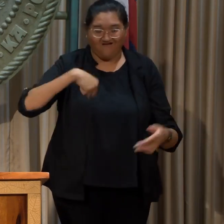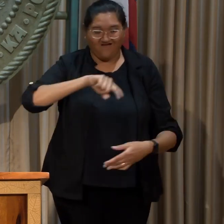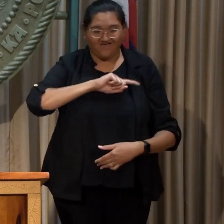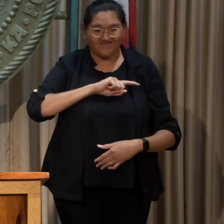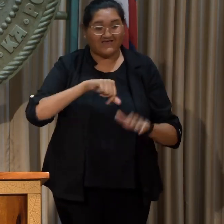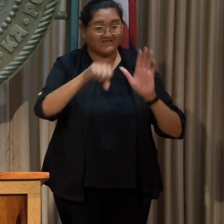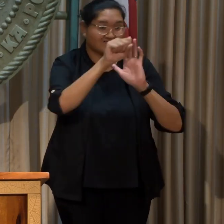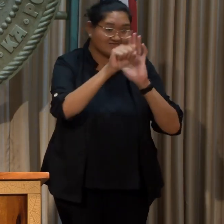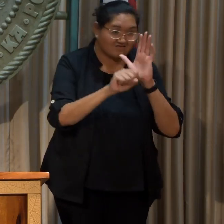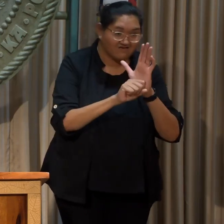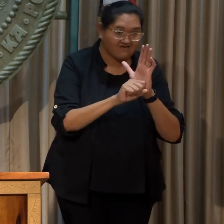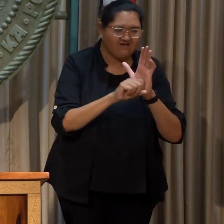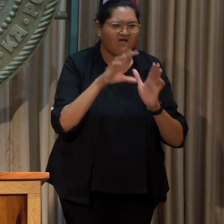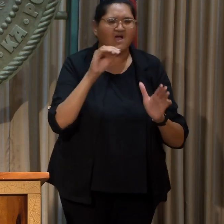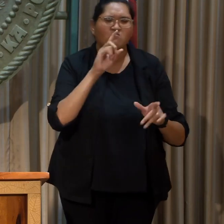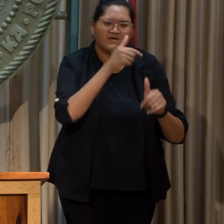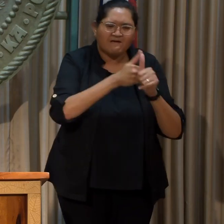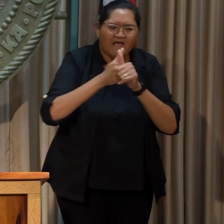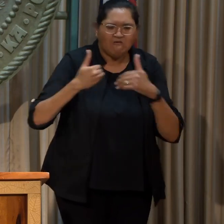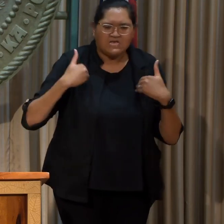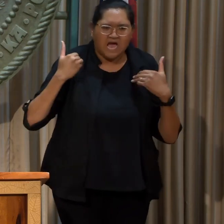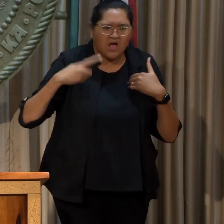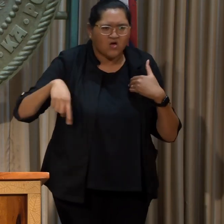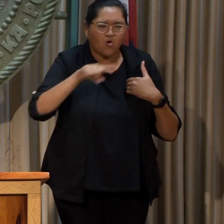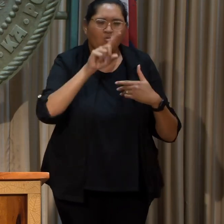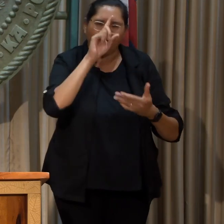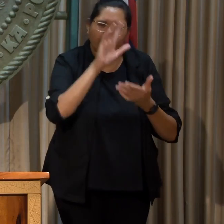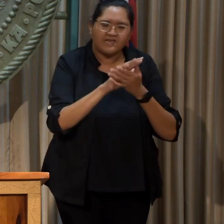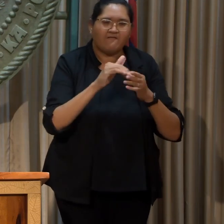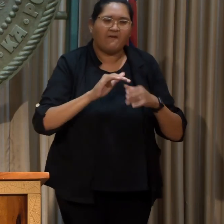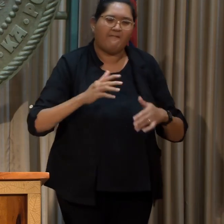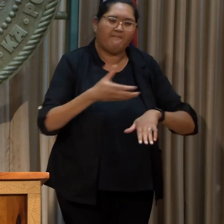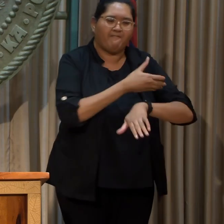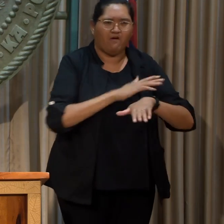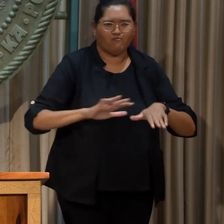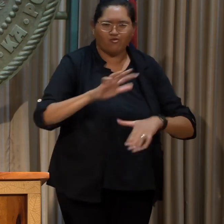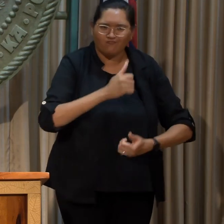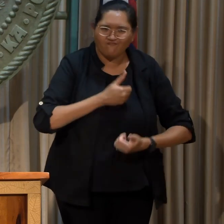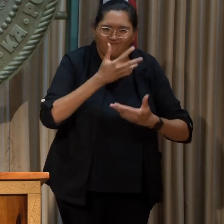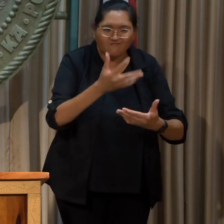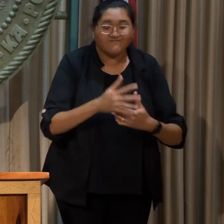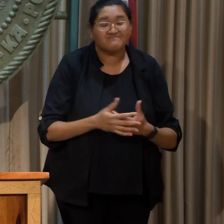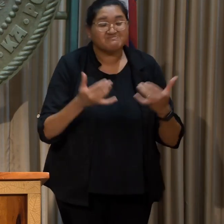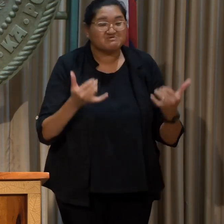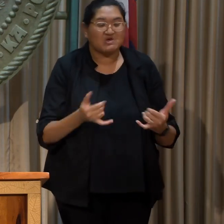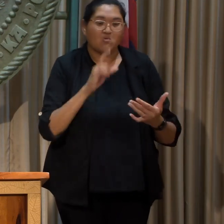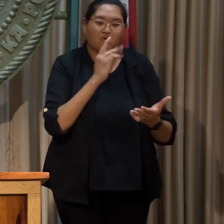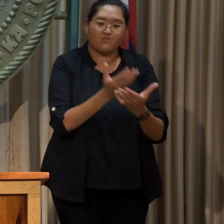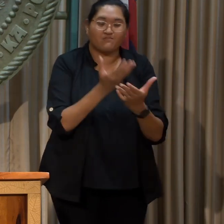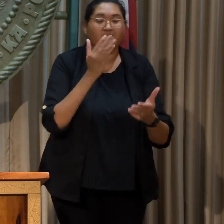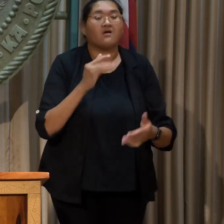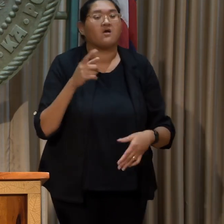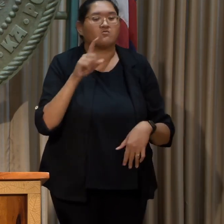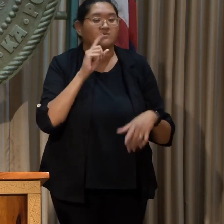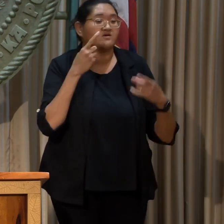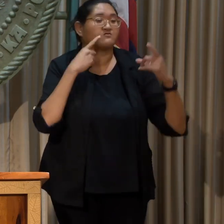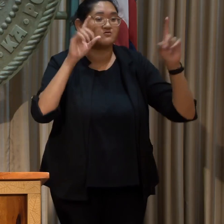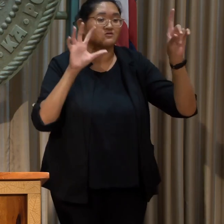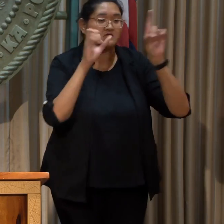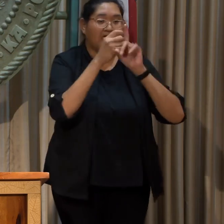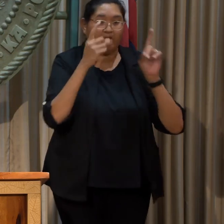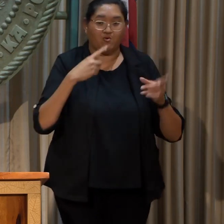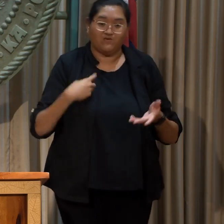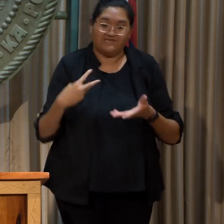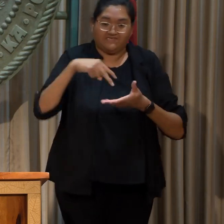the state, and every young person who believes in the power of their voice. Today is a testament to what can be achieved when we stand